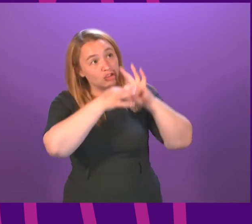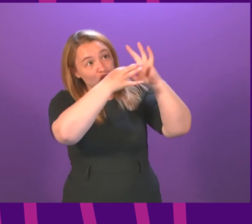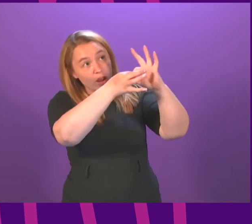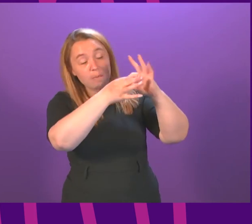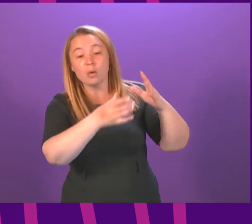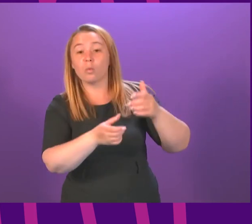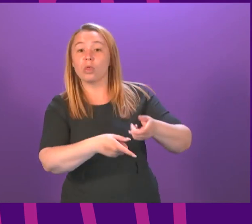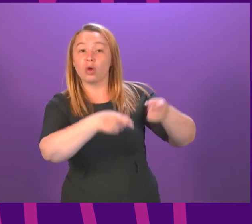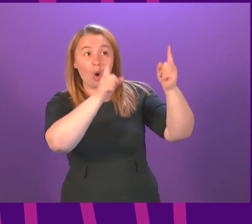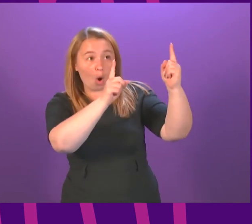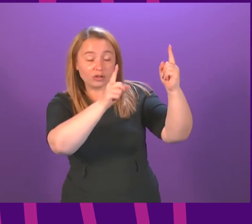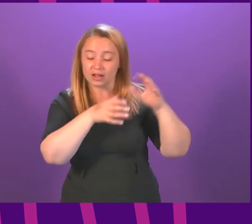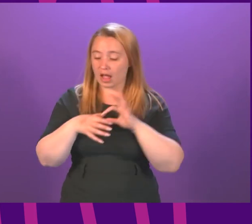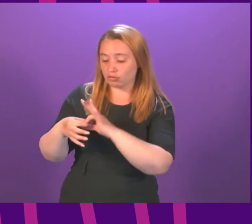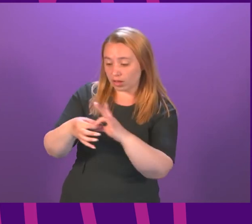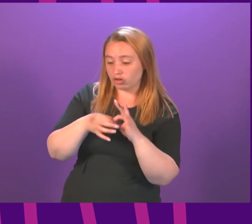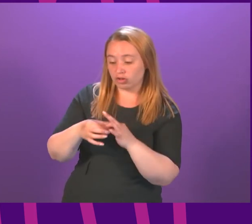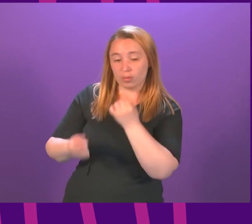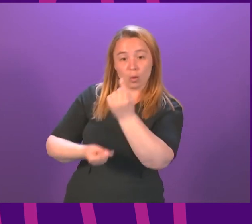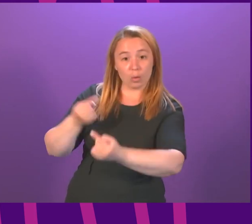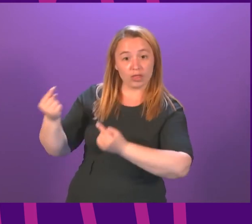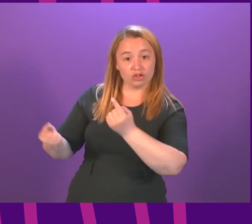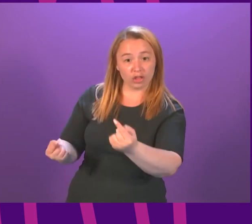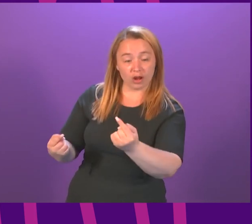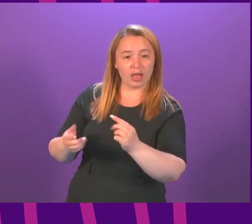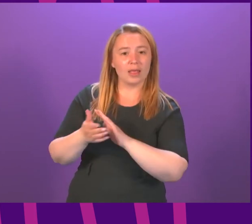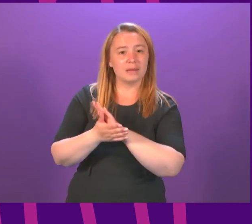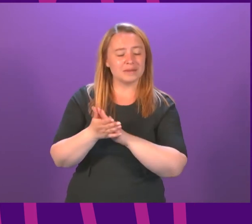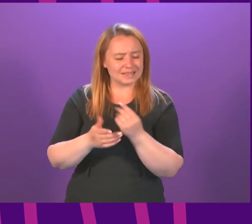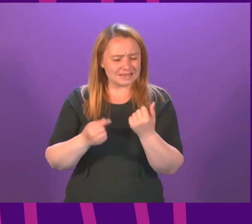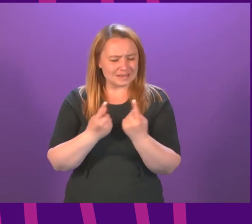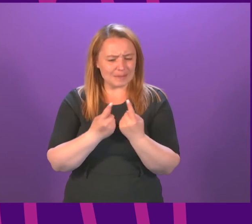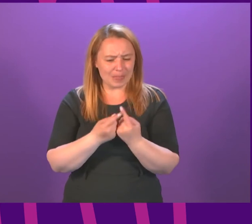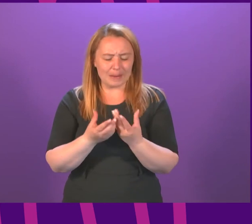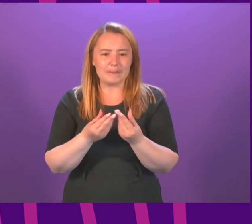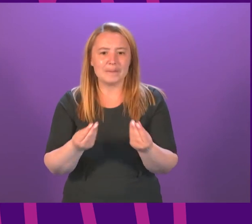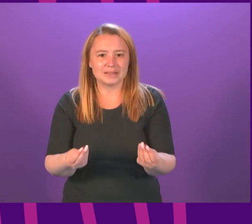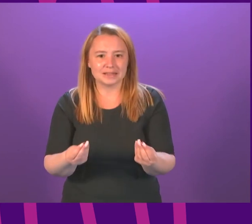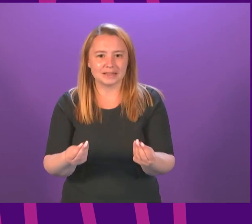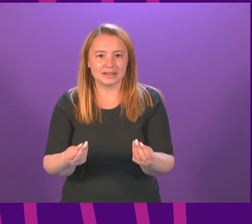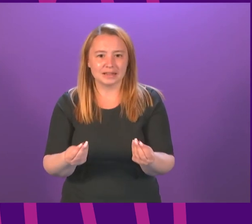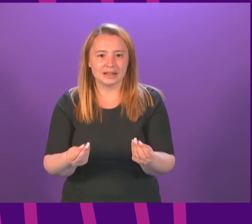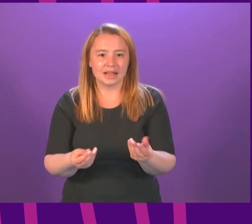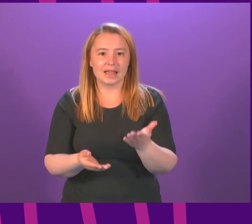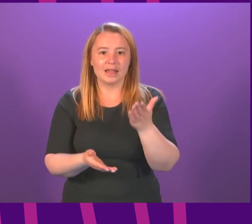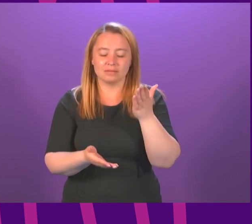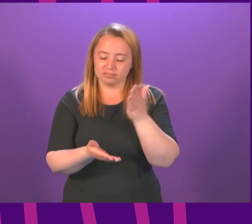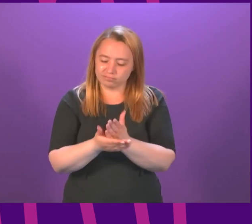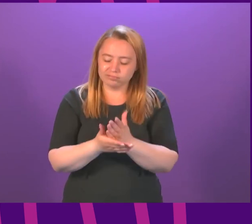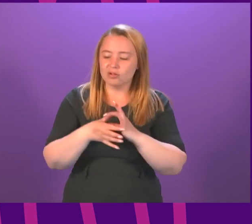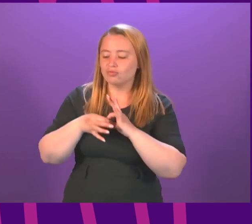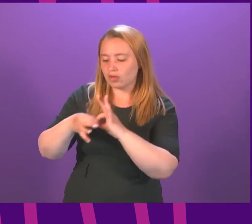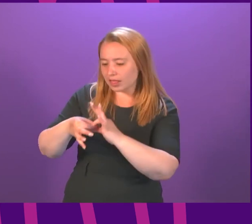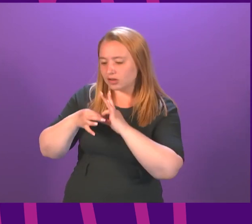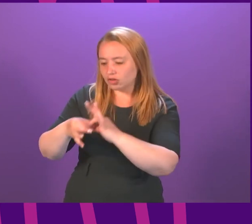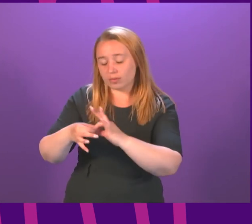fellowship with one another, there will always be something missing until we enter into that fellowship and